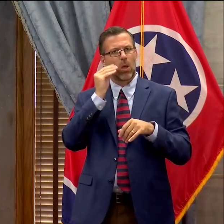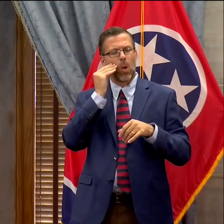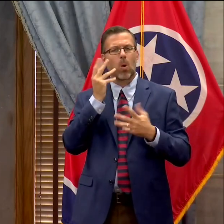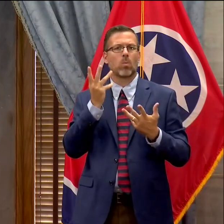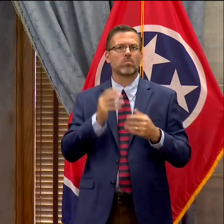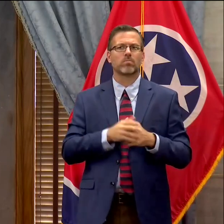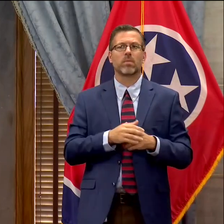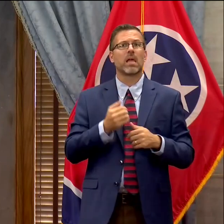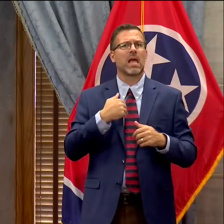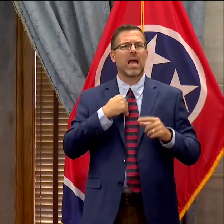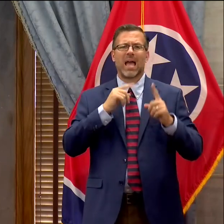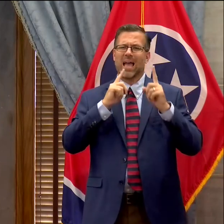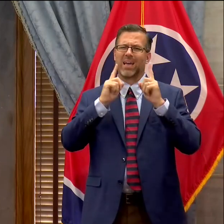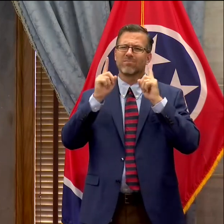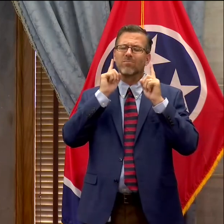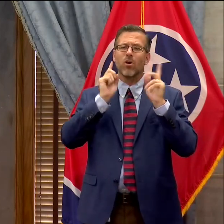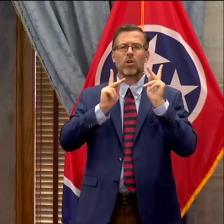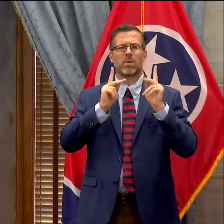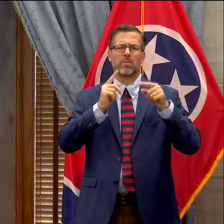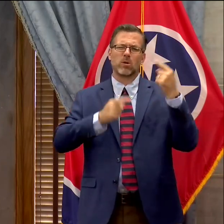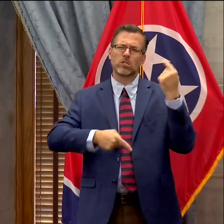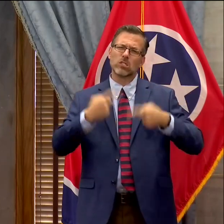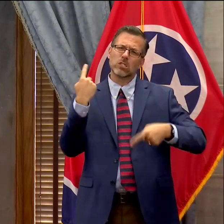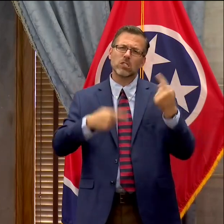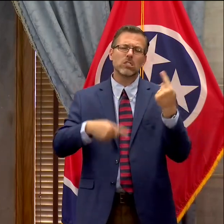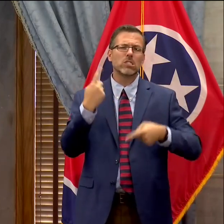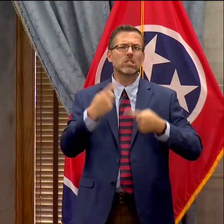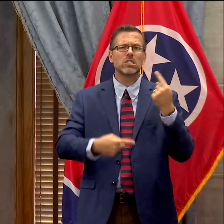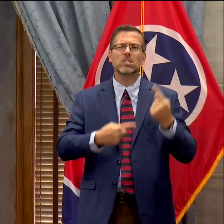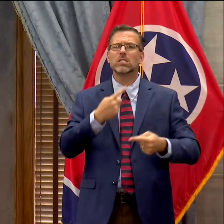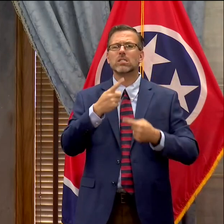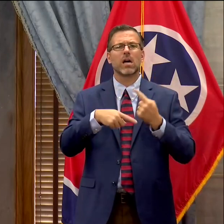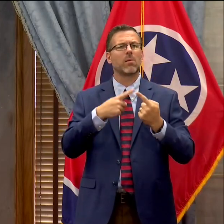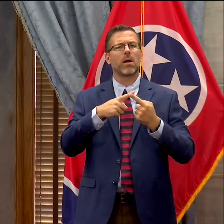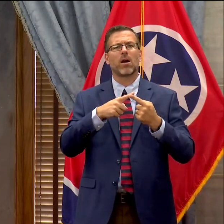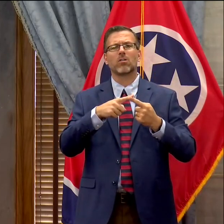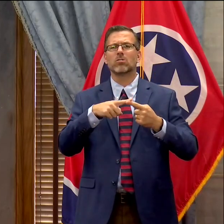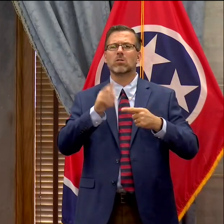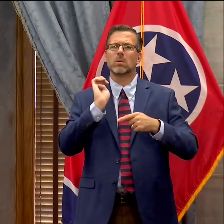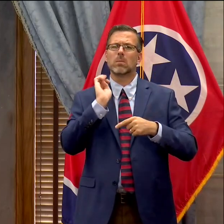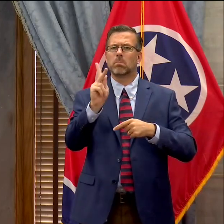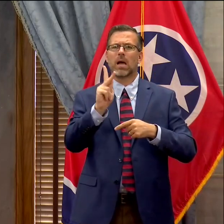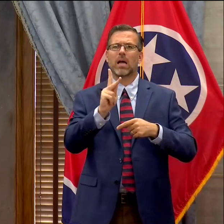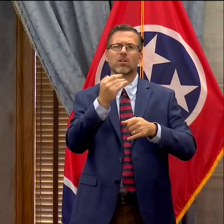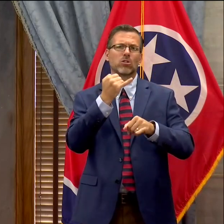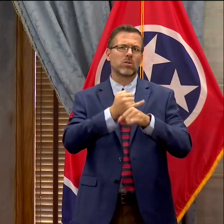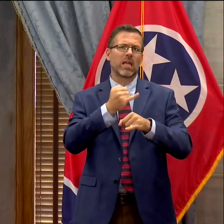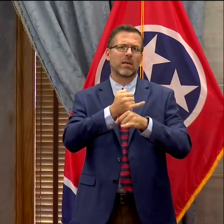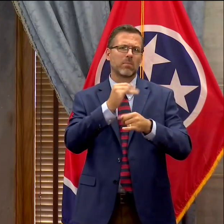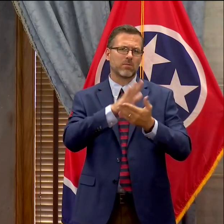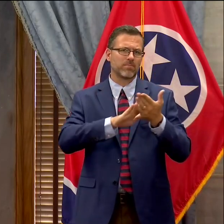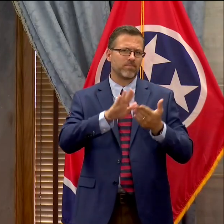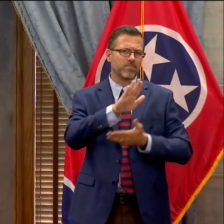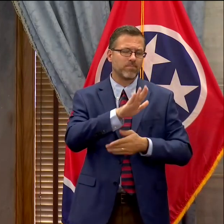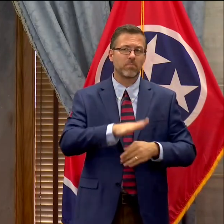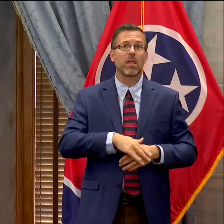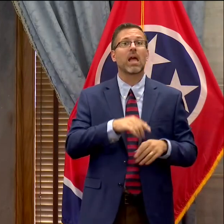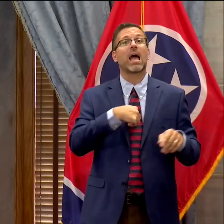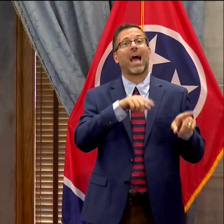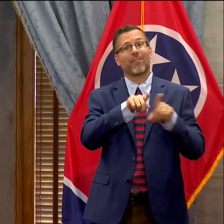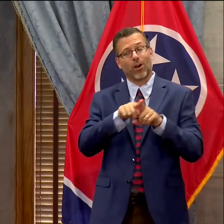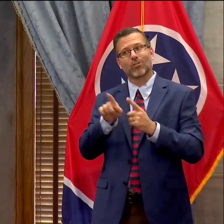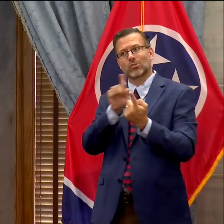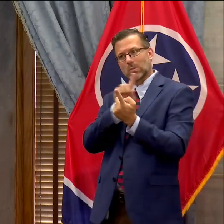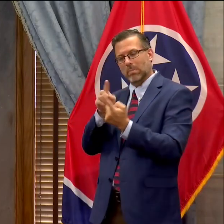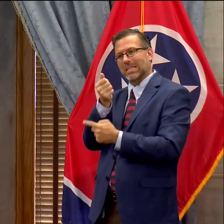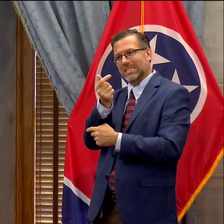disagree on a variety of issues related to returning to campus. I've also met hundreds of new and returning students and their parents in